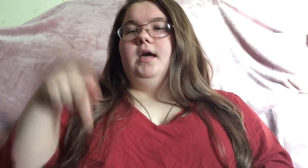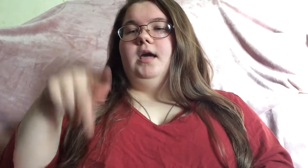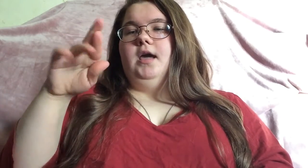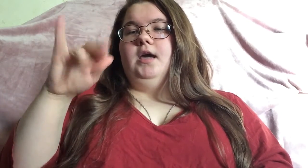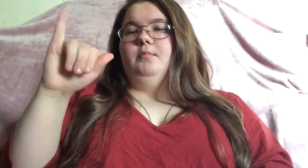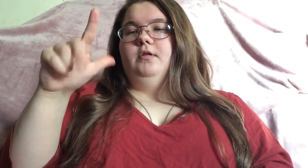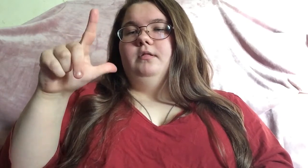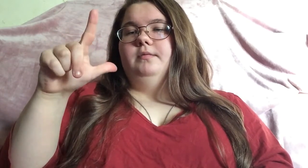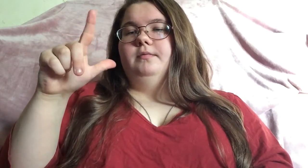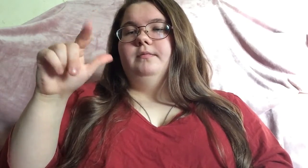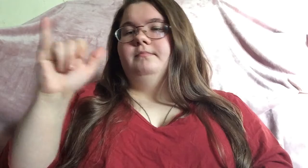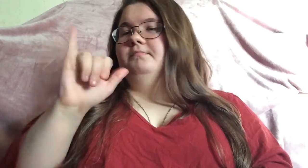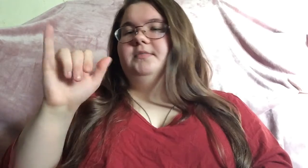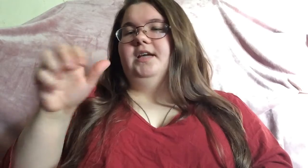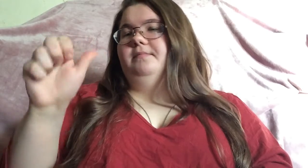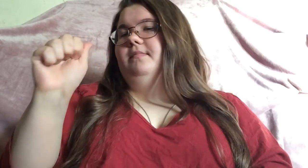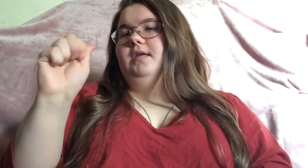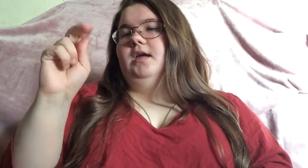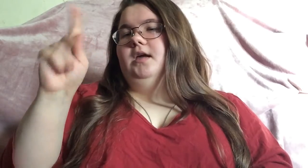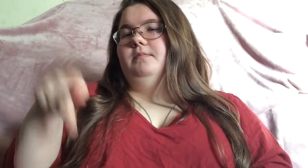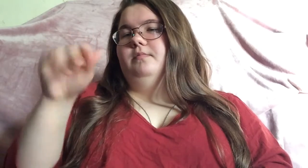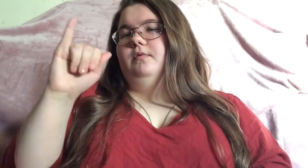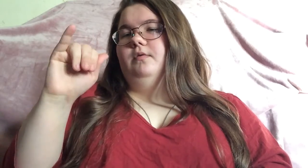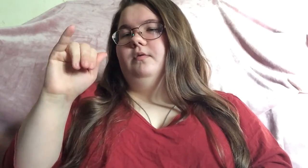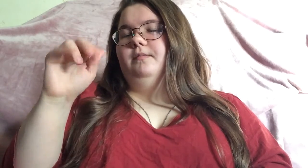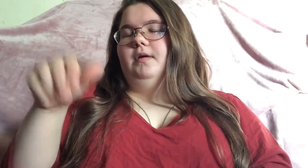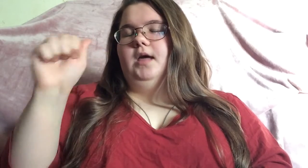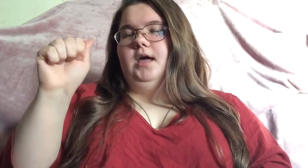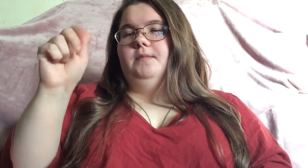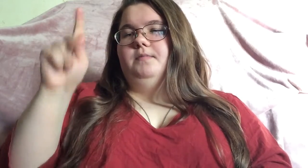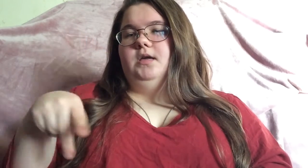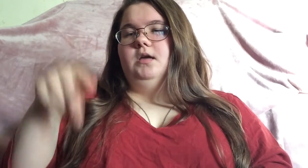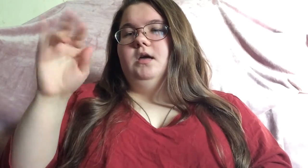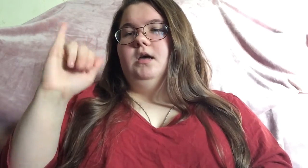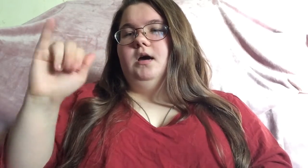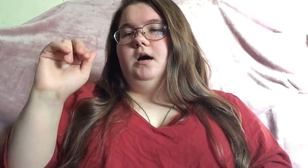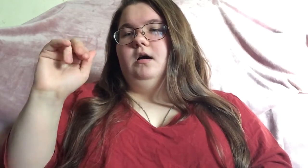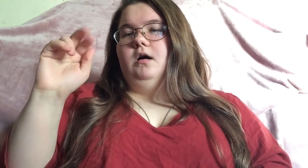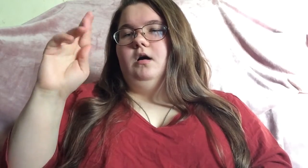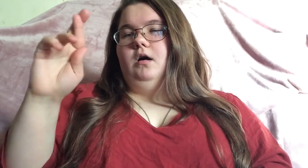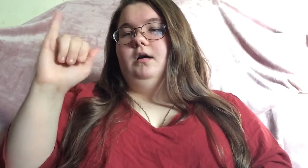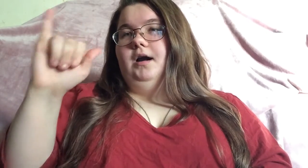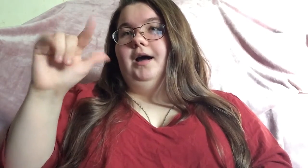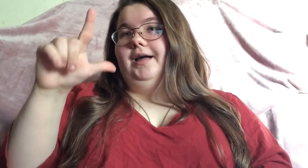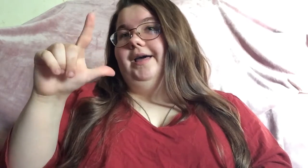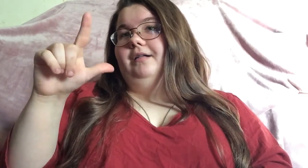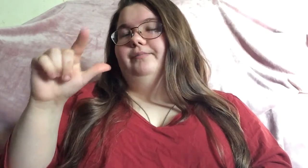april same a-p-r-i-l